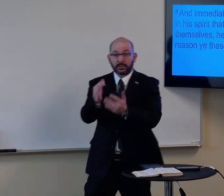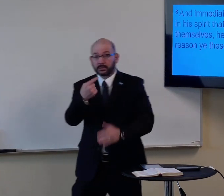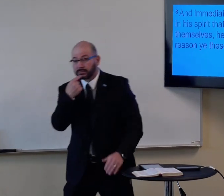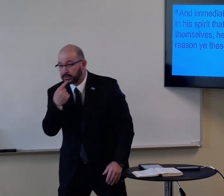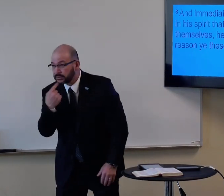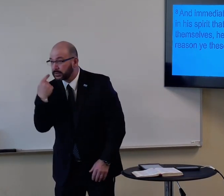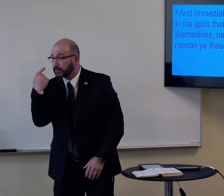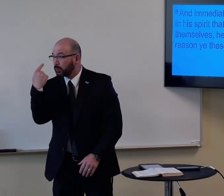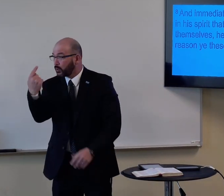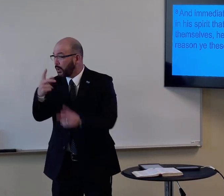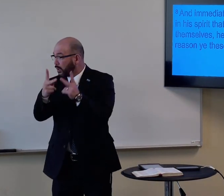the Bible says,